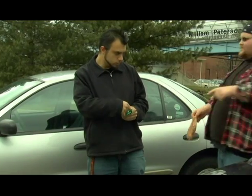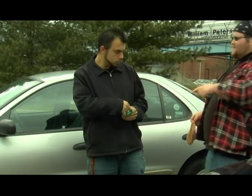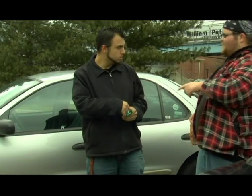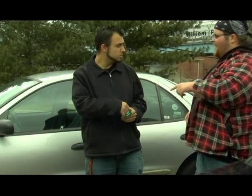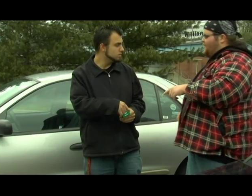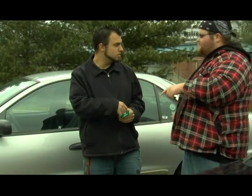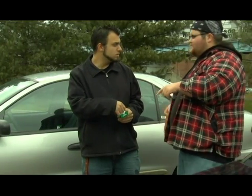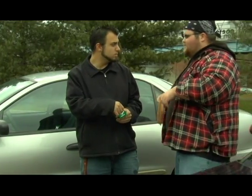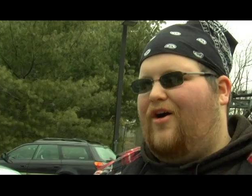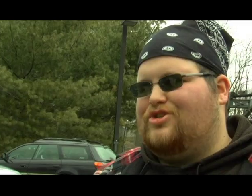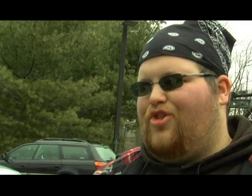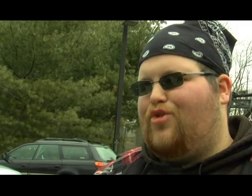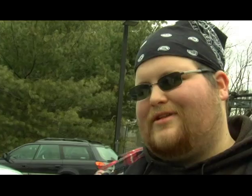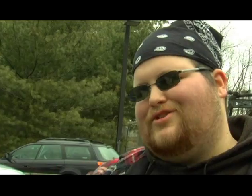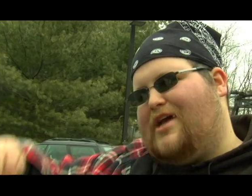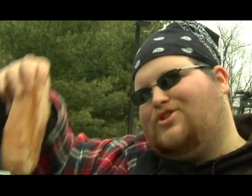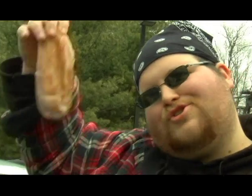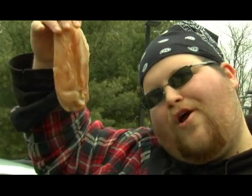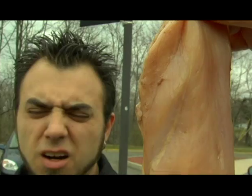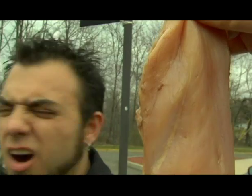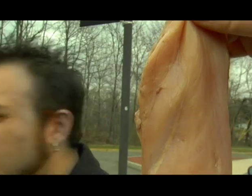Keep that up, your lungs gonna look like this Oh!